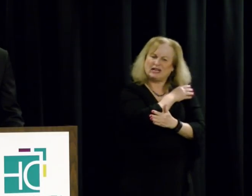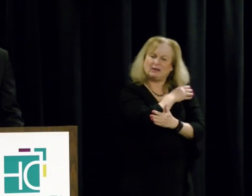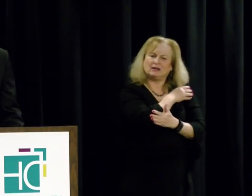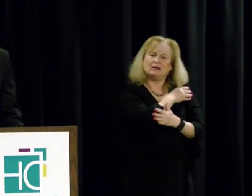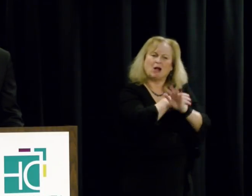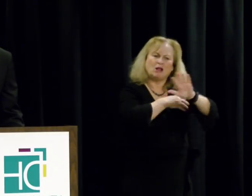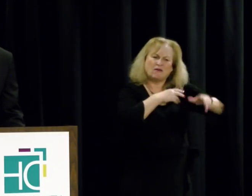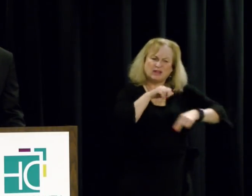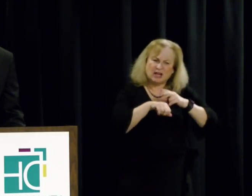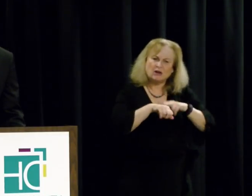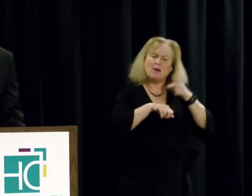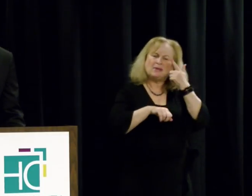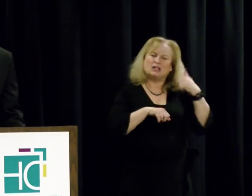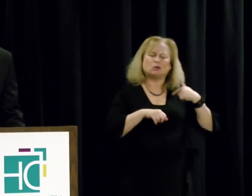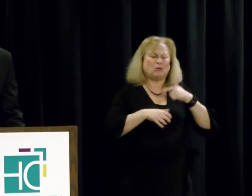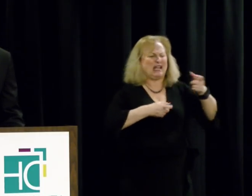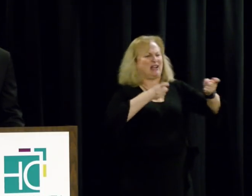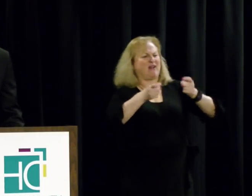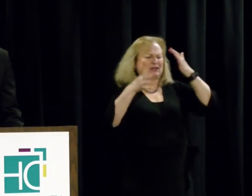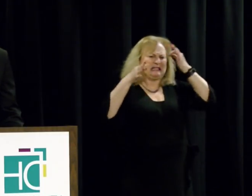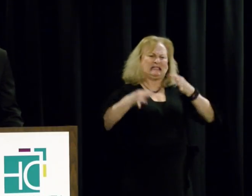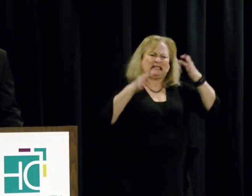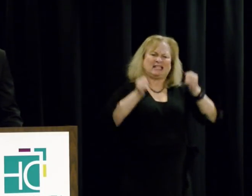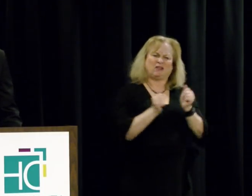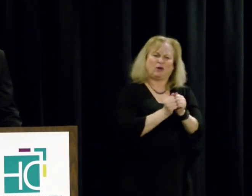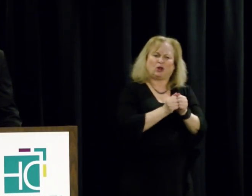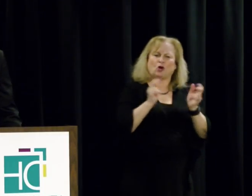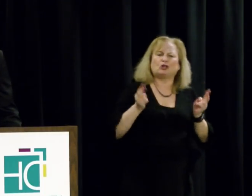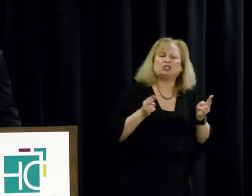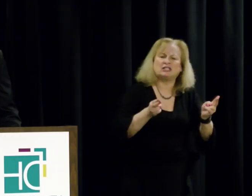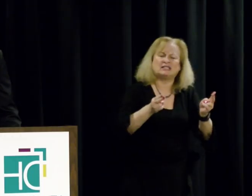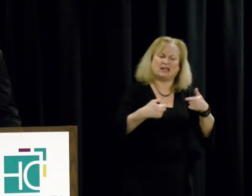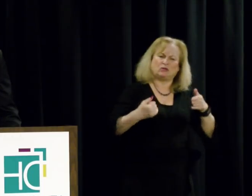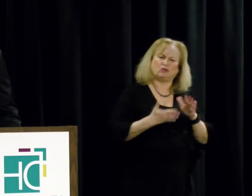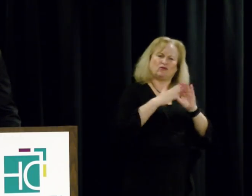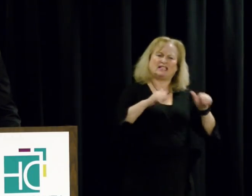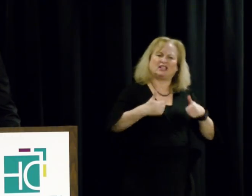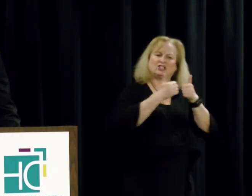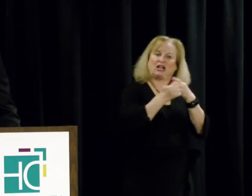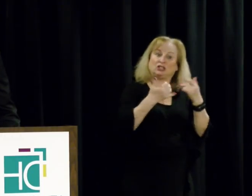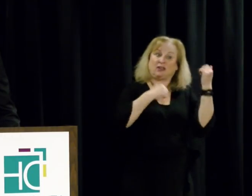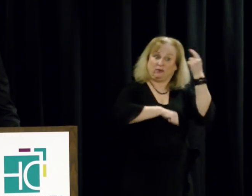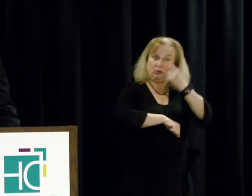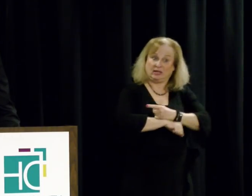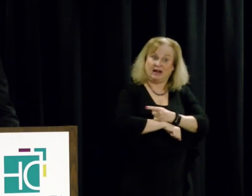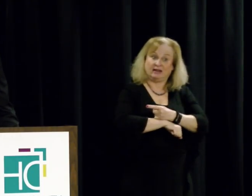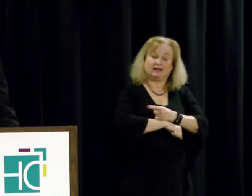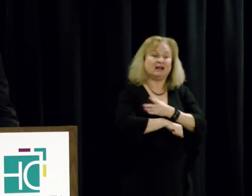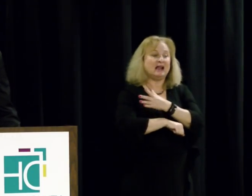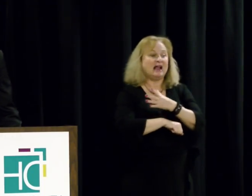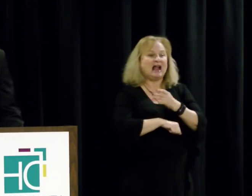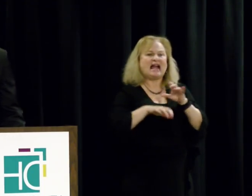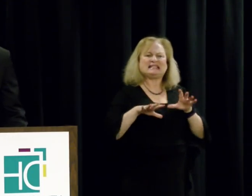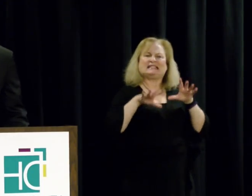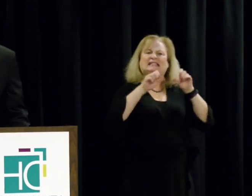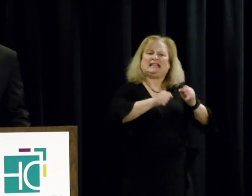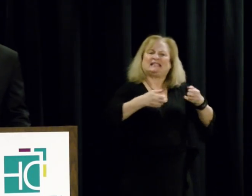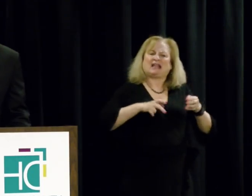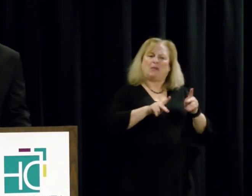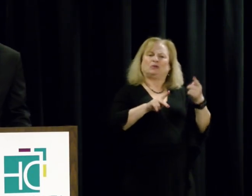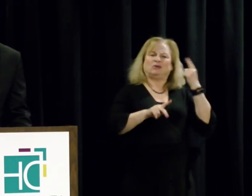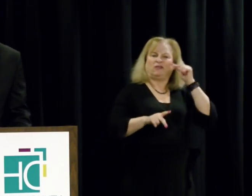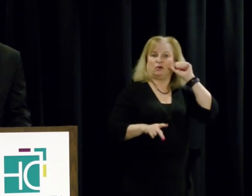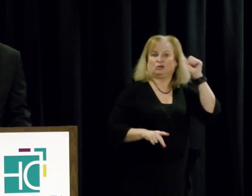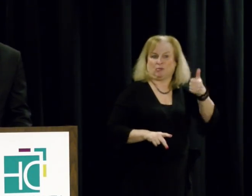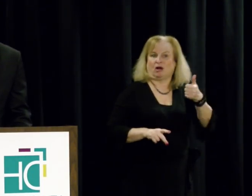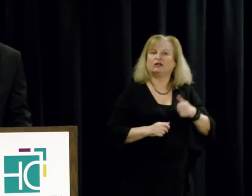decisively and have a sense of urgency in addressing the challenges of today and seizing the opportunities of